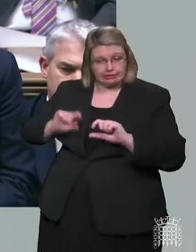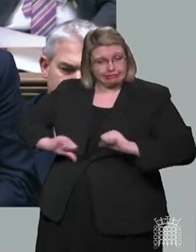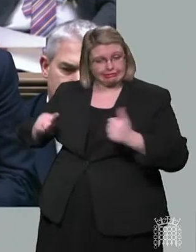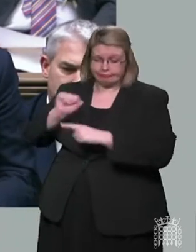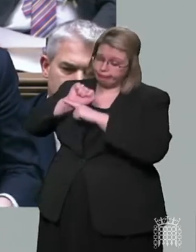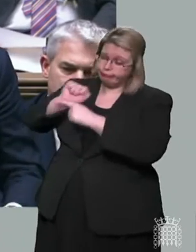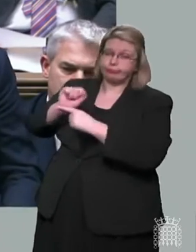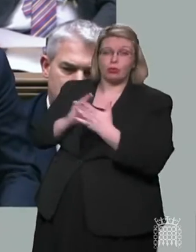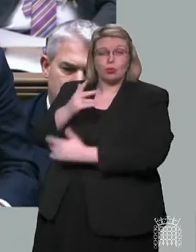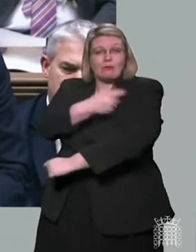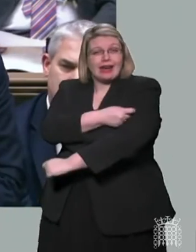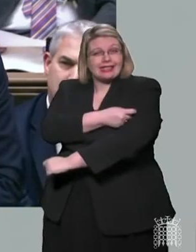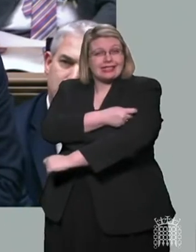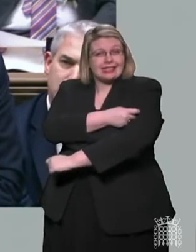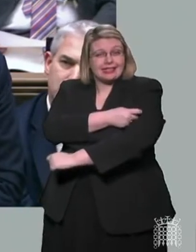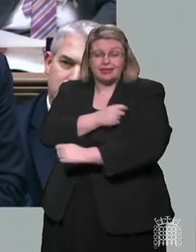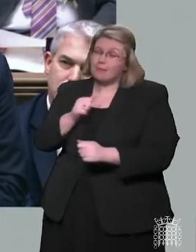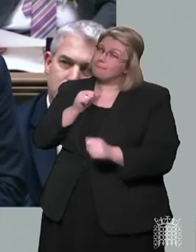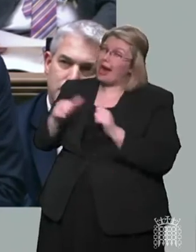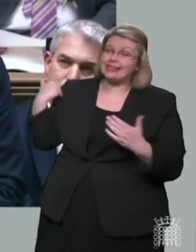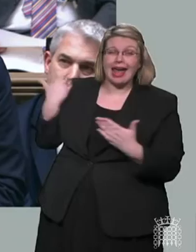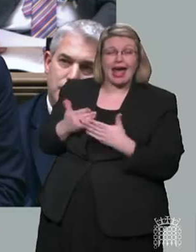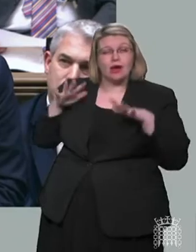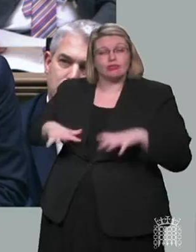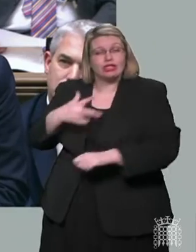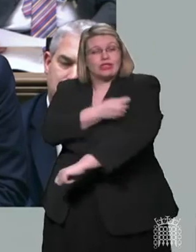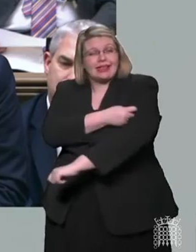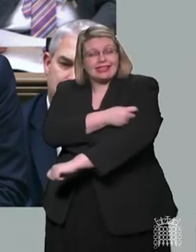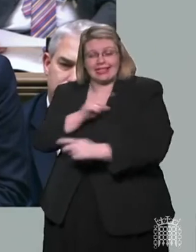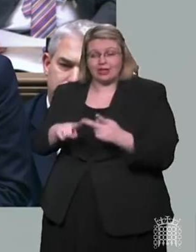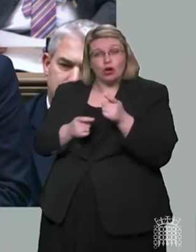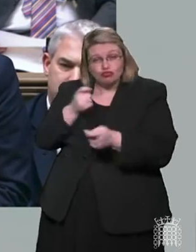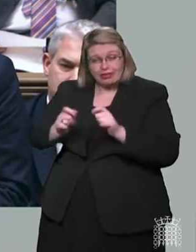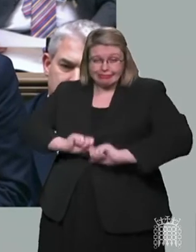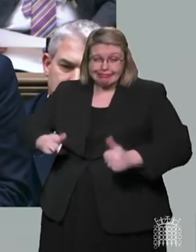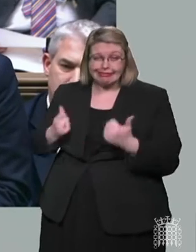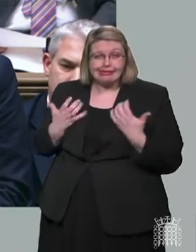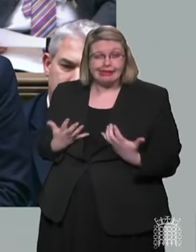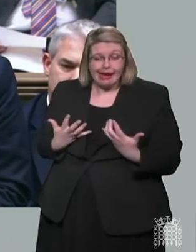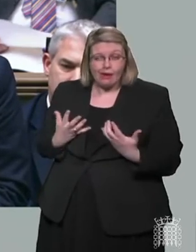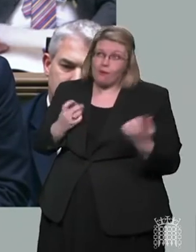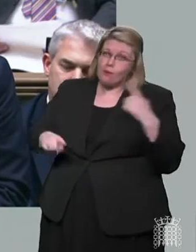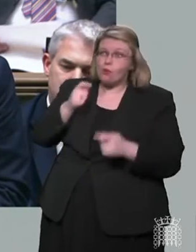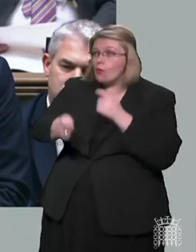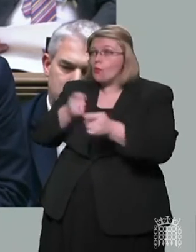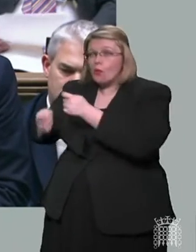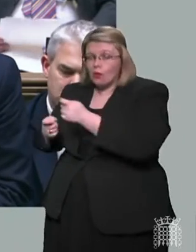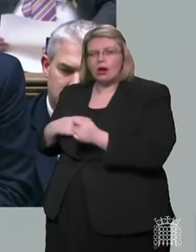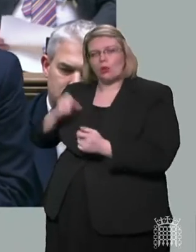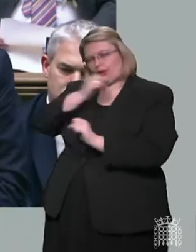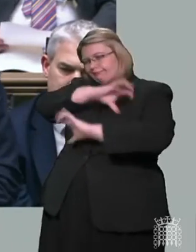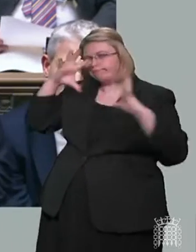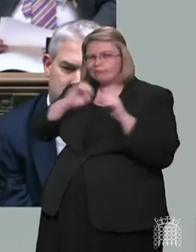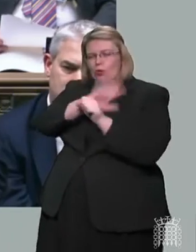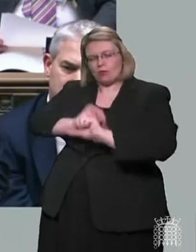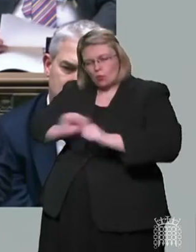the biggest vaccination programme in our history. We have the antivirus, the treatments and the scientific understanding of this virus.